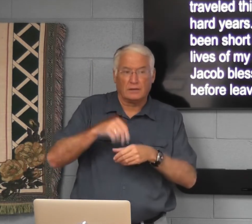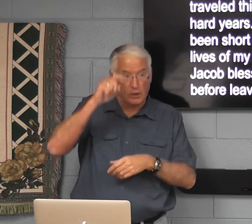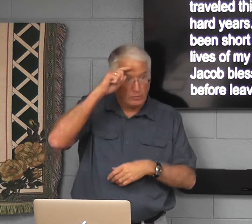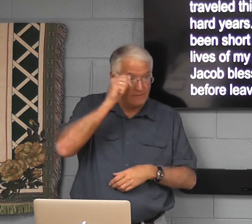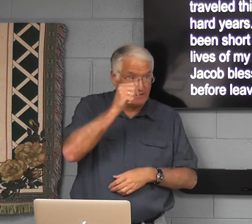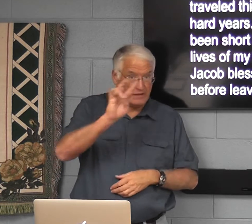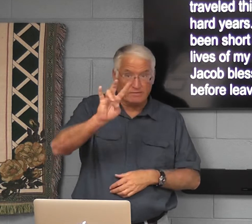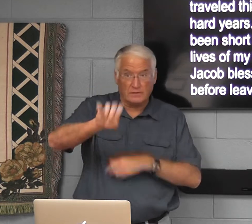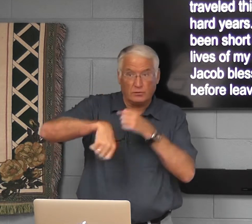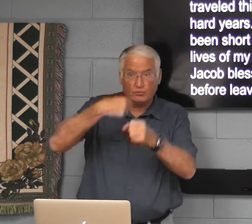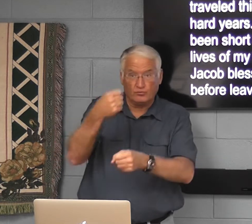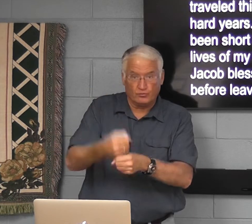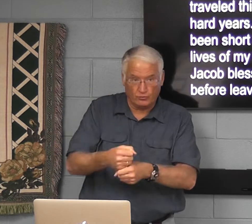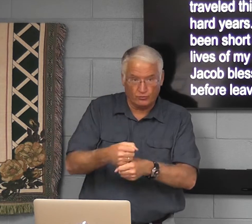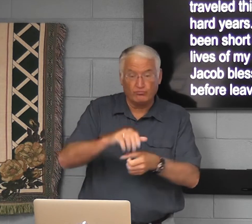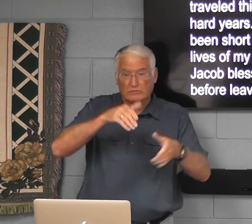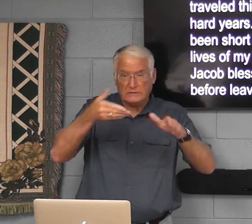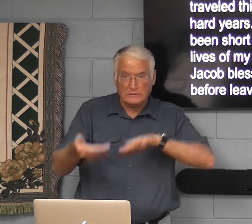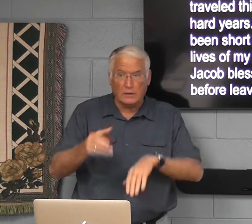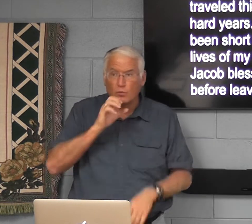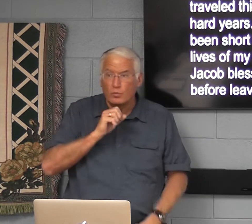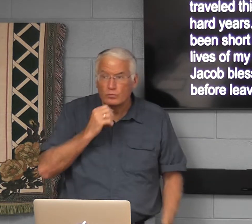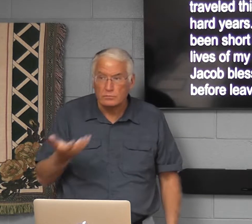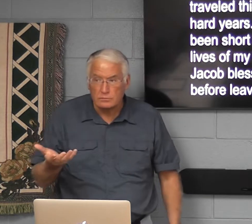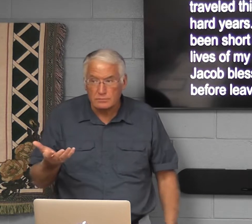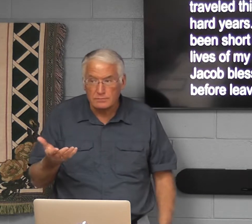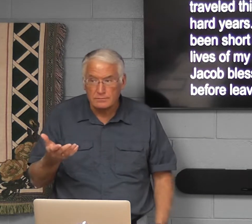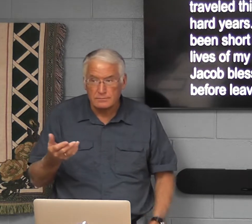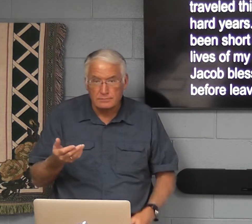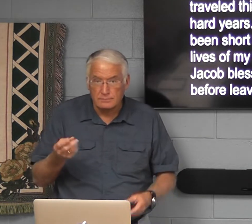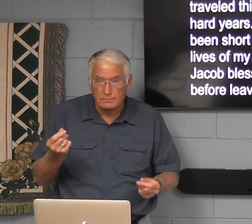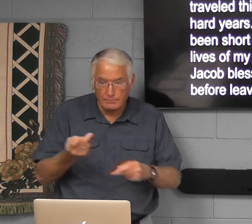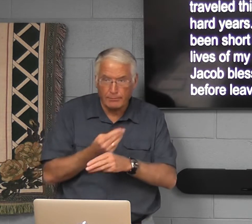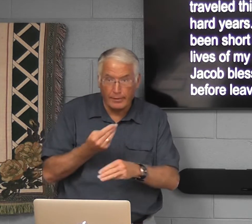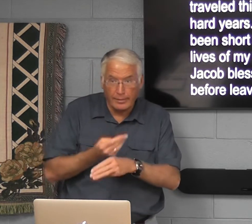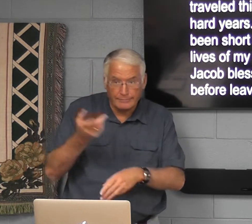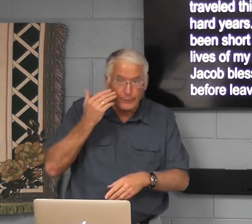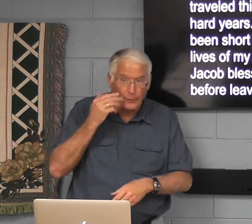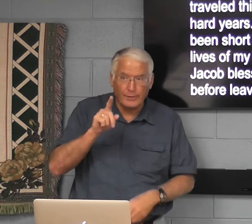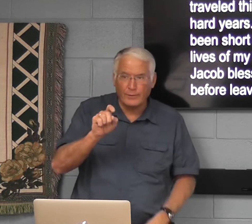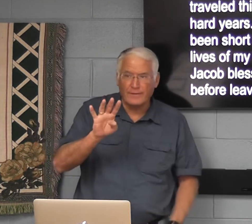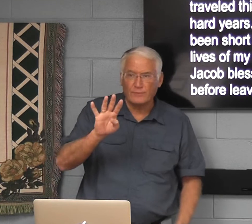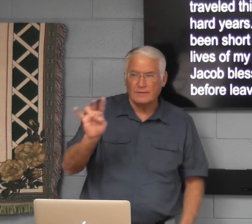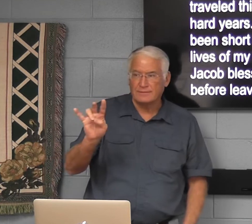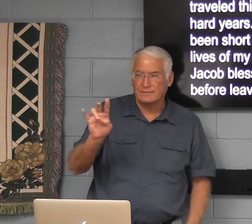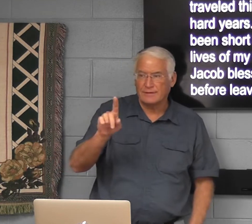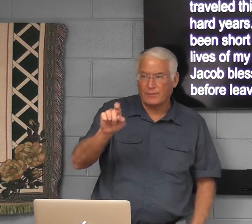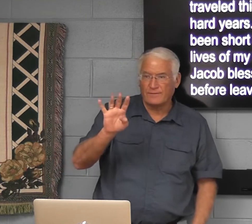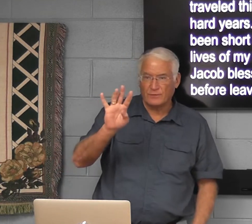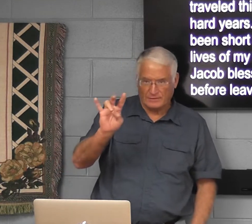Jacob was there in Egypt for 17 years. How old was How old?